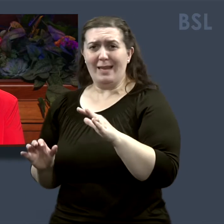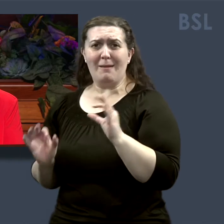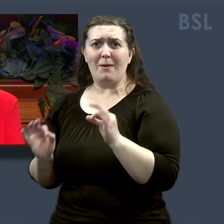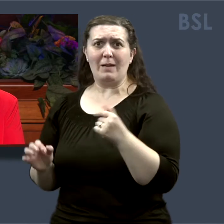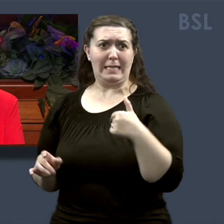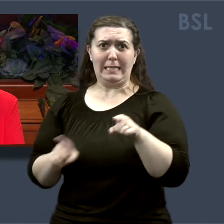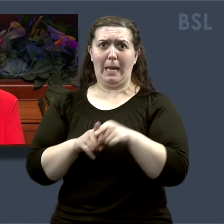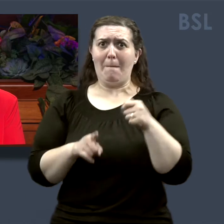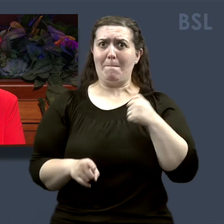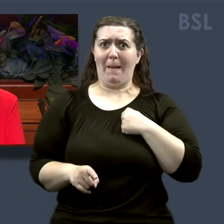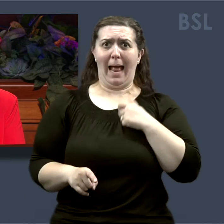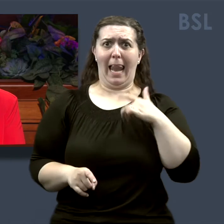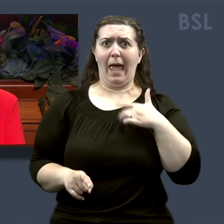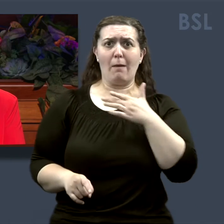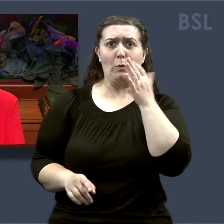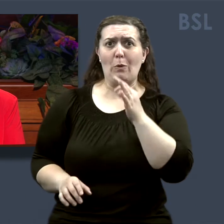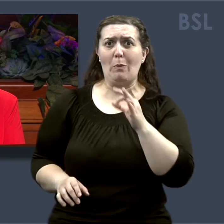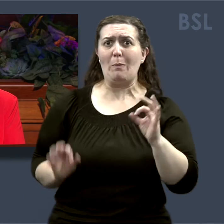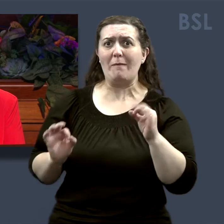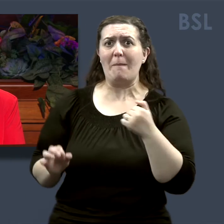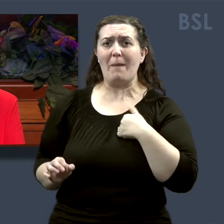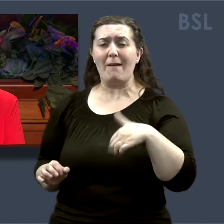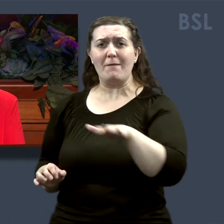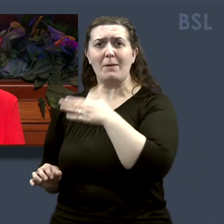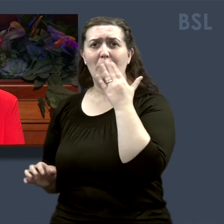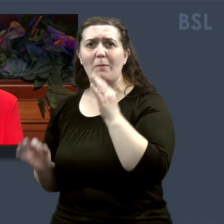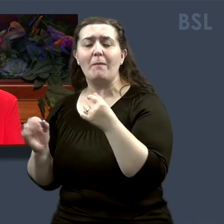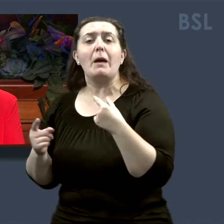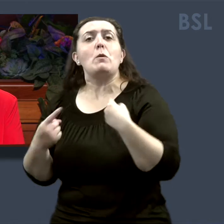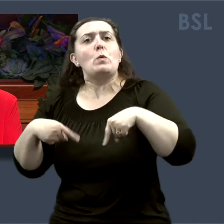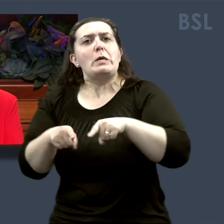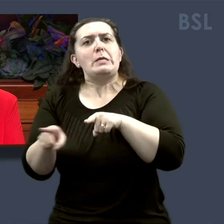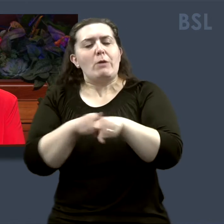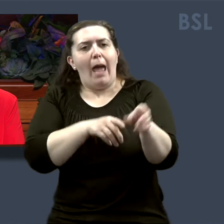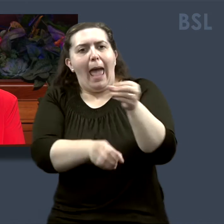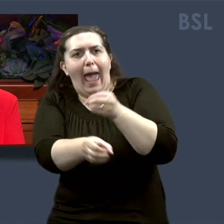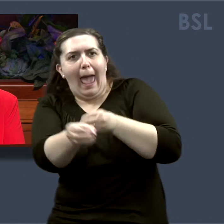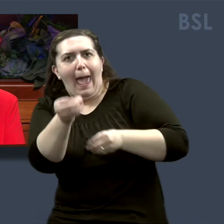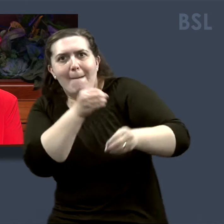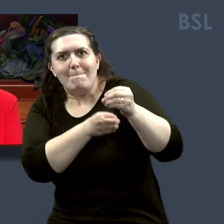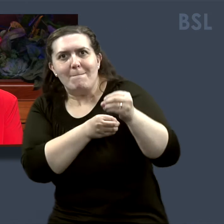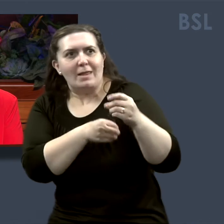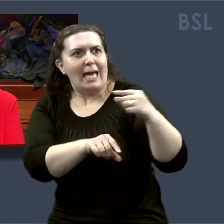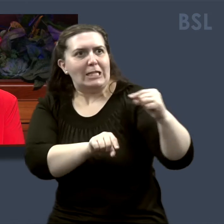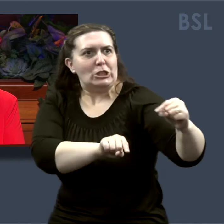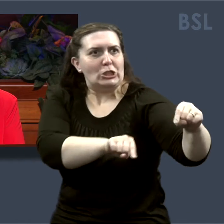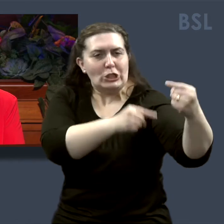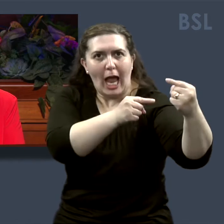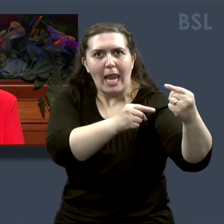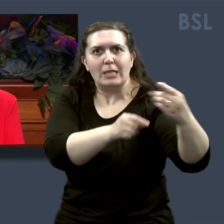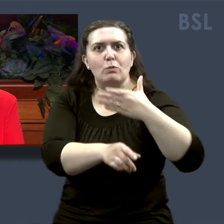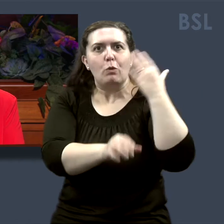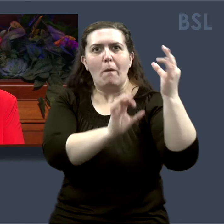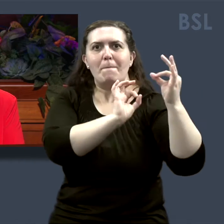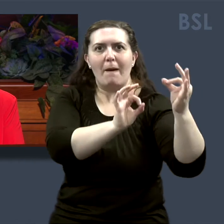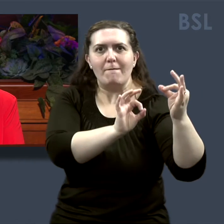don't. When we seek to empathize with others who also experience challenges and imperfections,